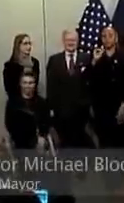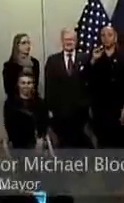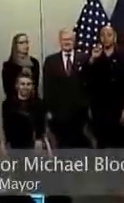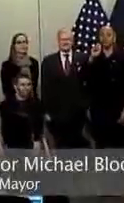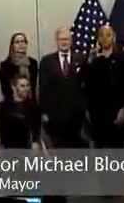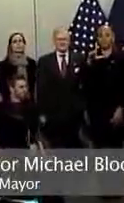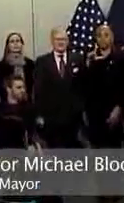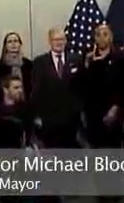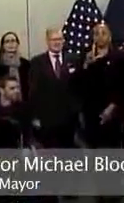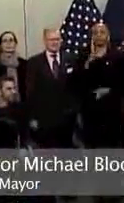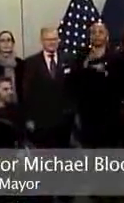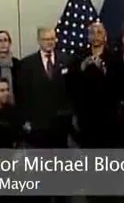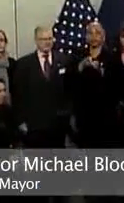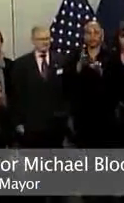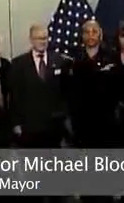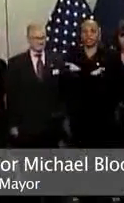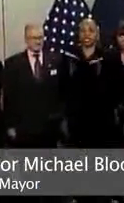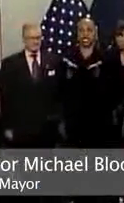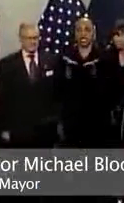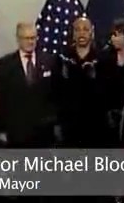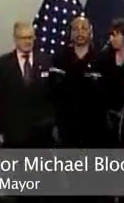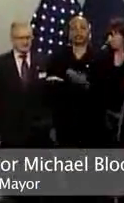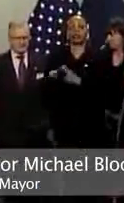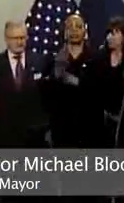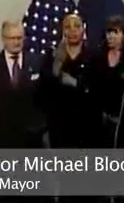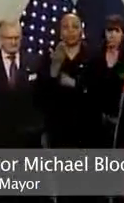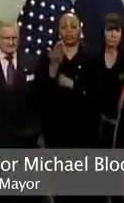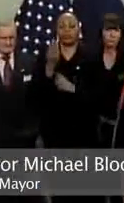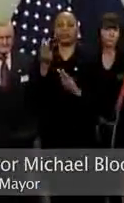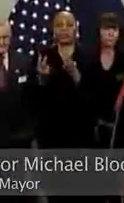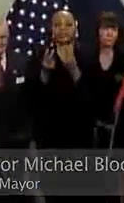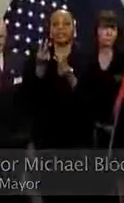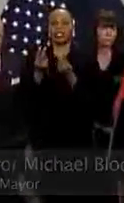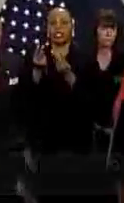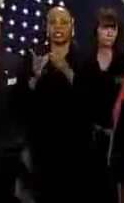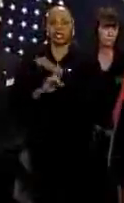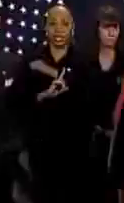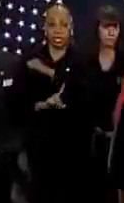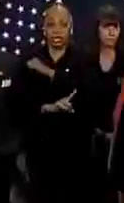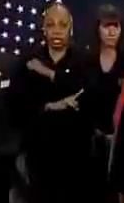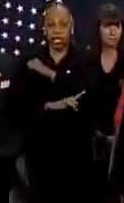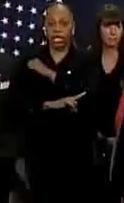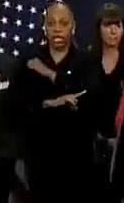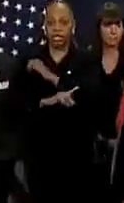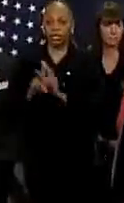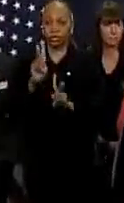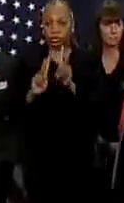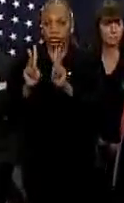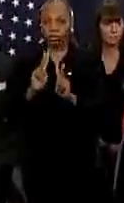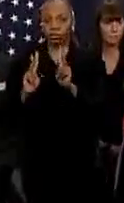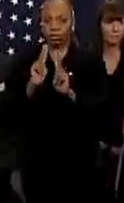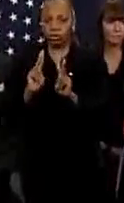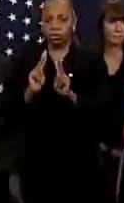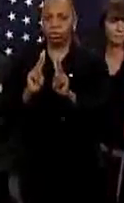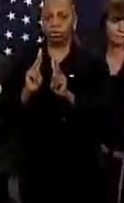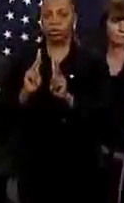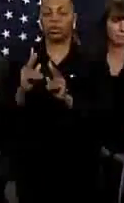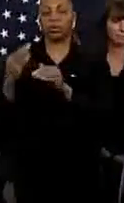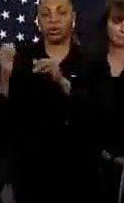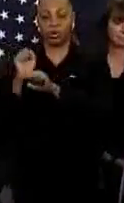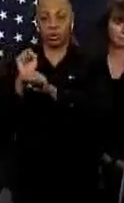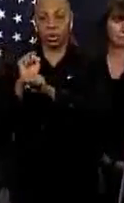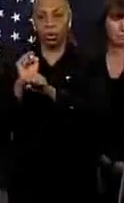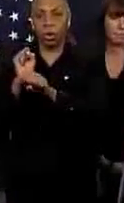This morning I visited sanitation department crews who are on snow removal duty. The winter storm is certainly on everyone's minds,